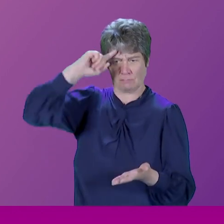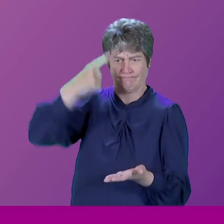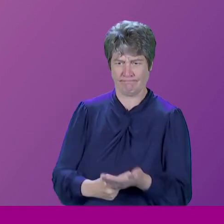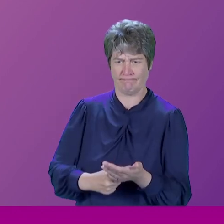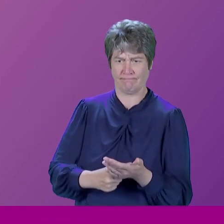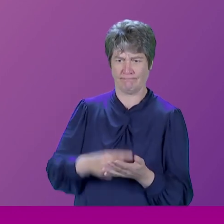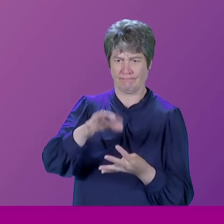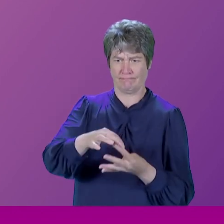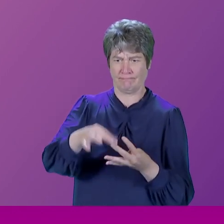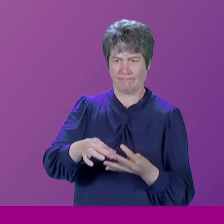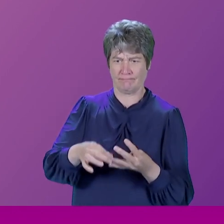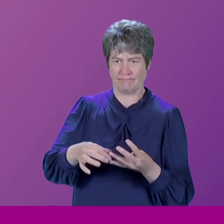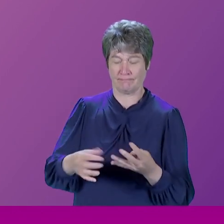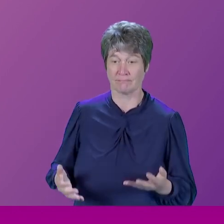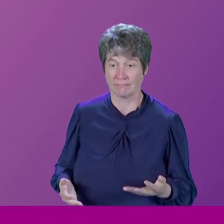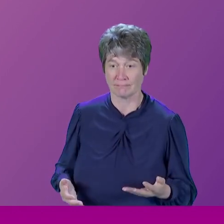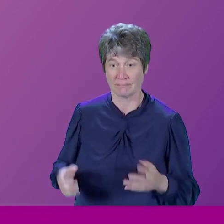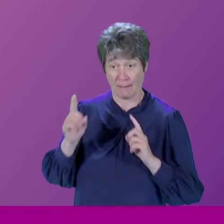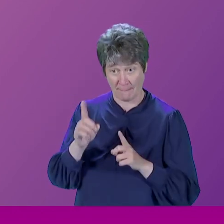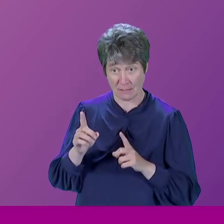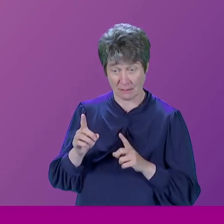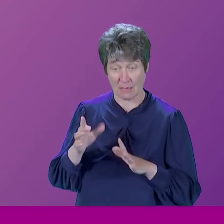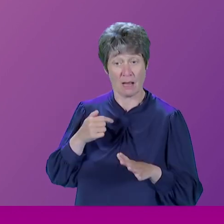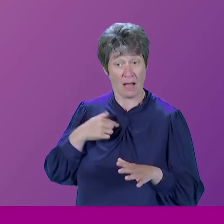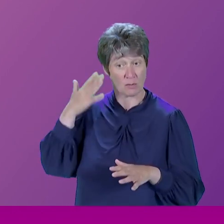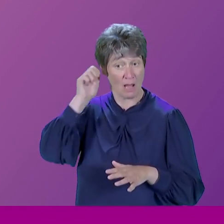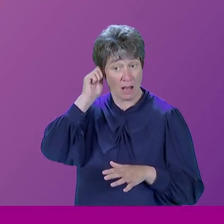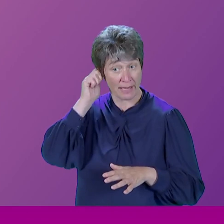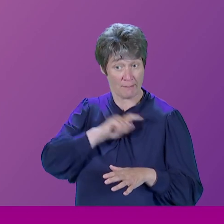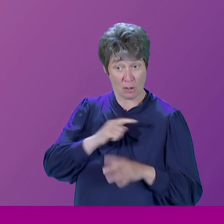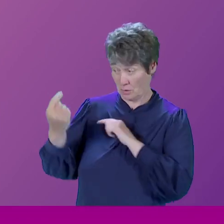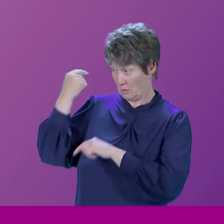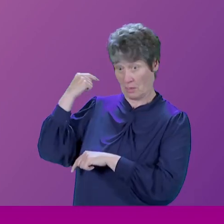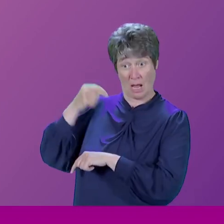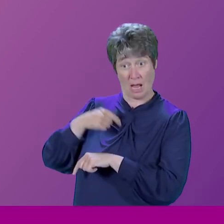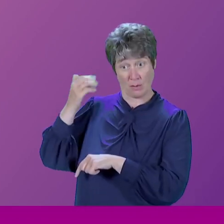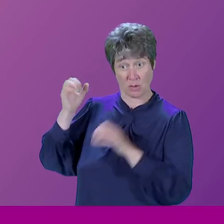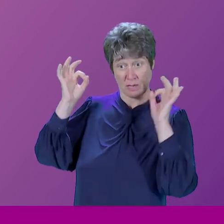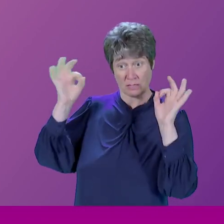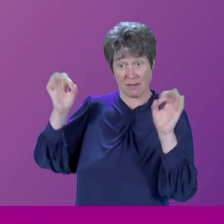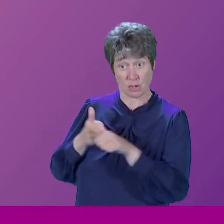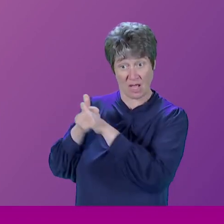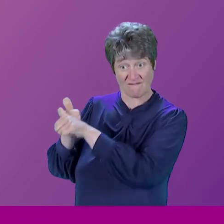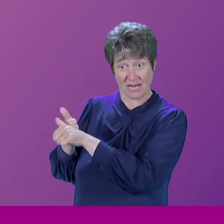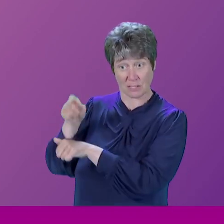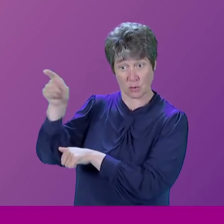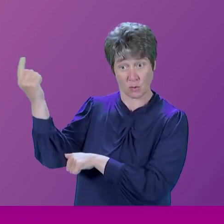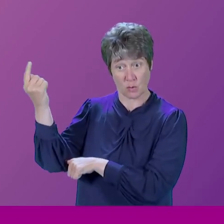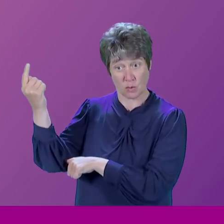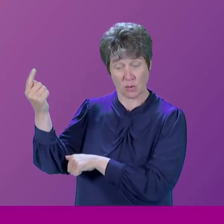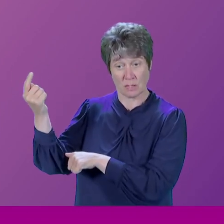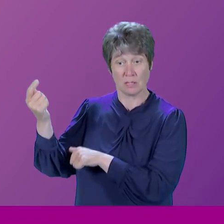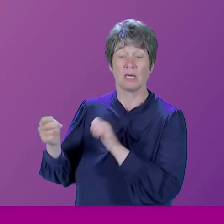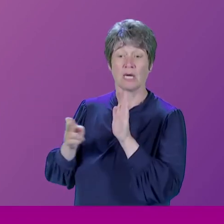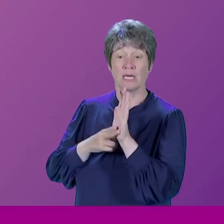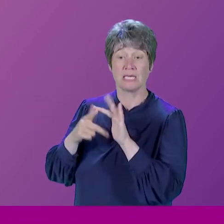And I was so lucky. I was a special advisor to Nigel Lawson, who I thought was an outstanding minister. And so, for